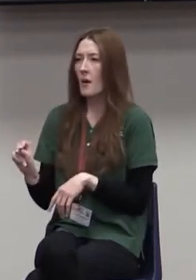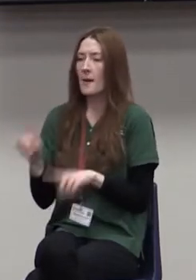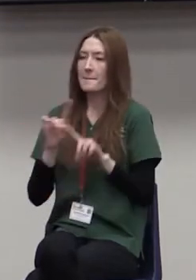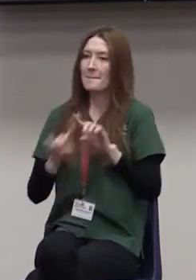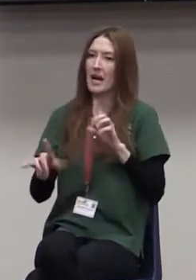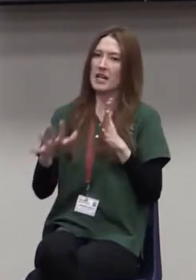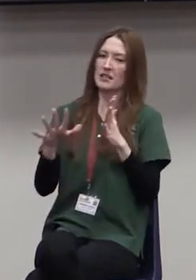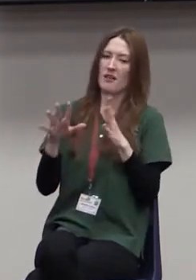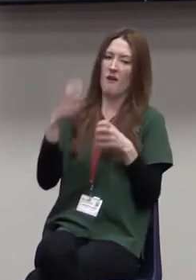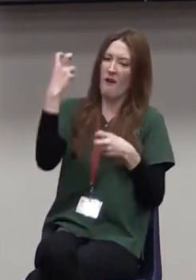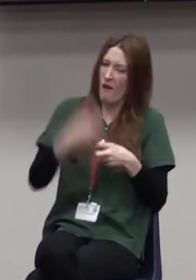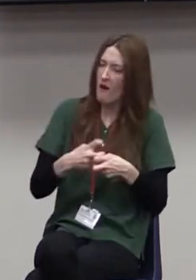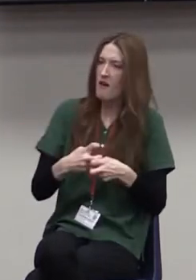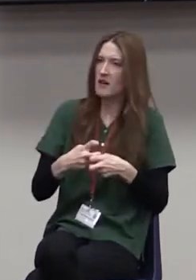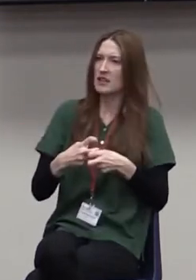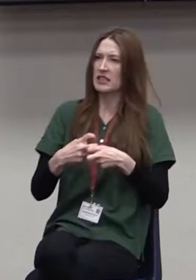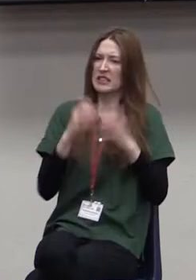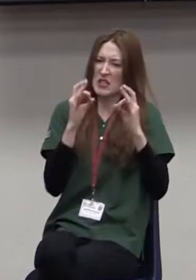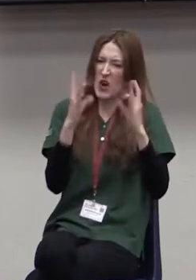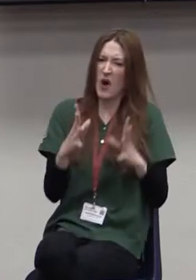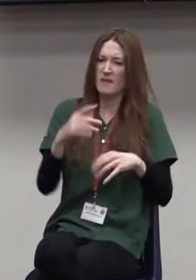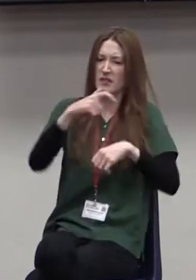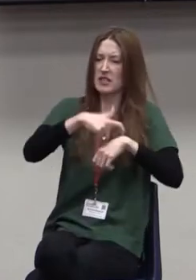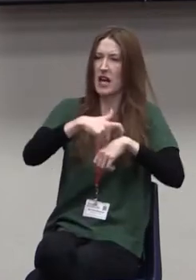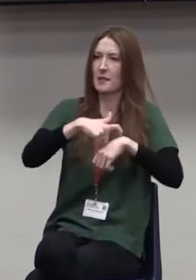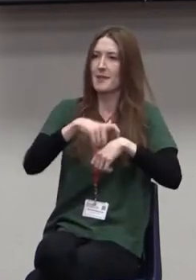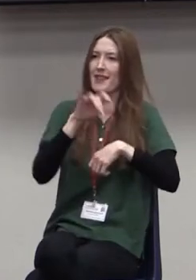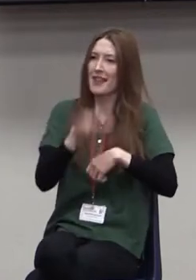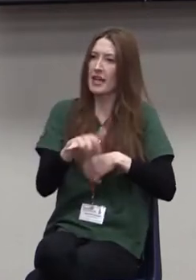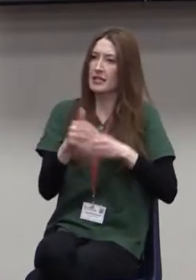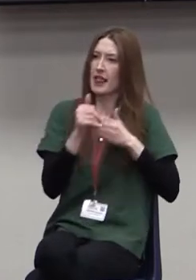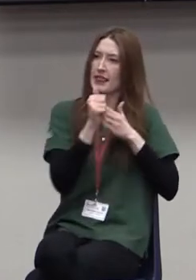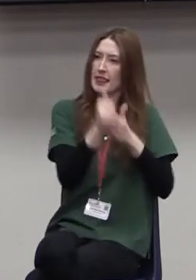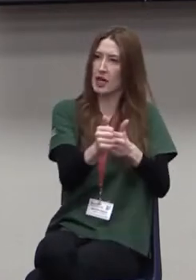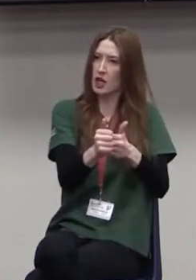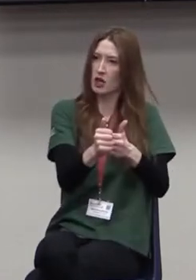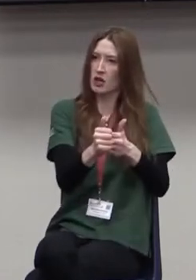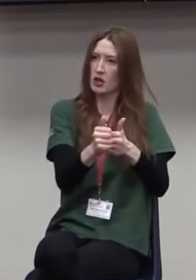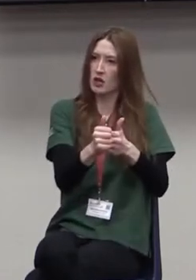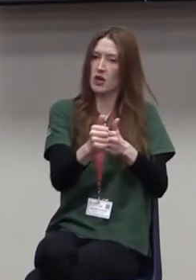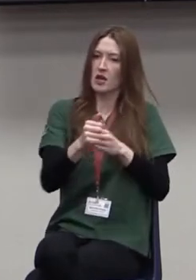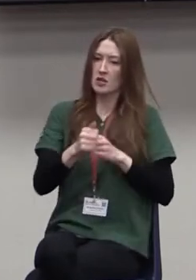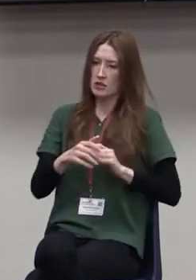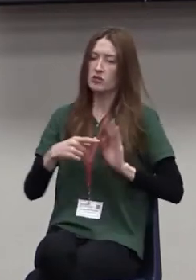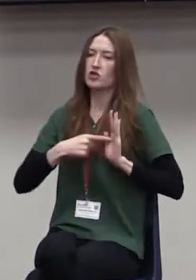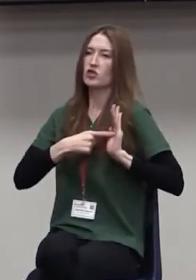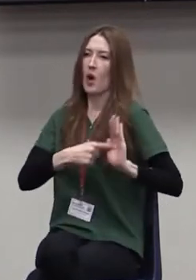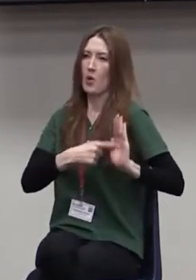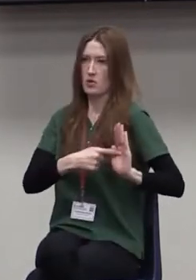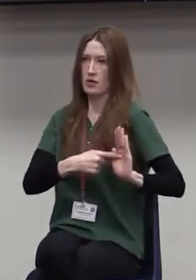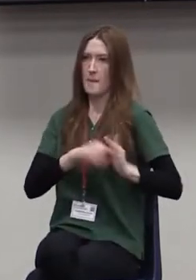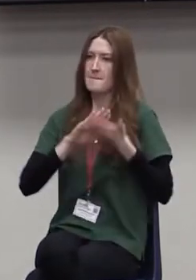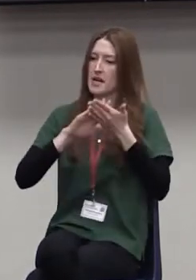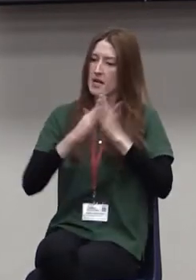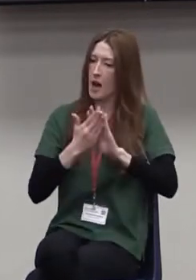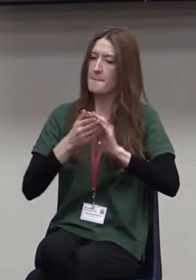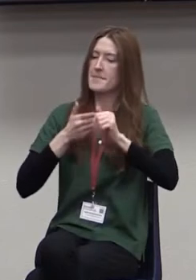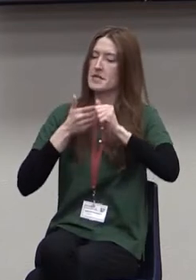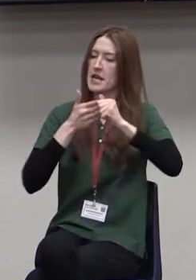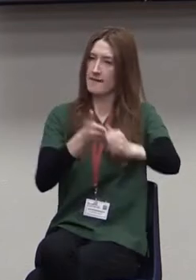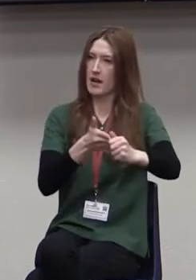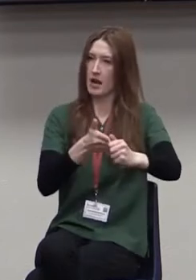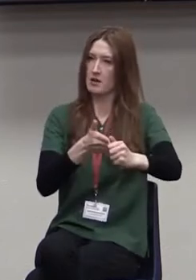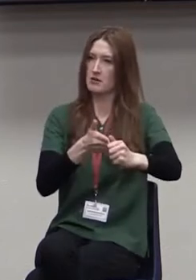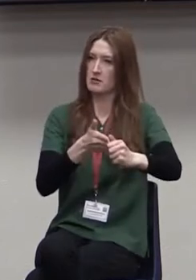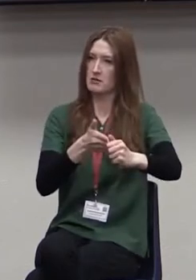turbulence, that's when a leader stands out. And they become navigators and they know how to